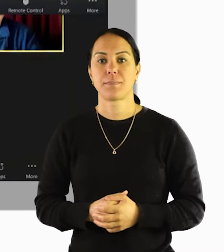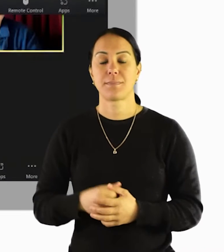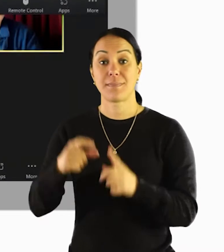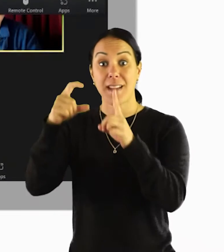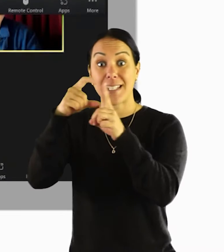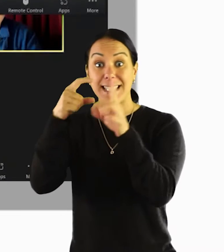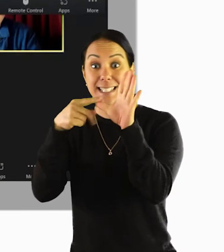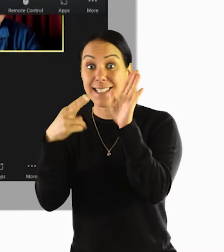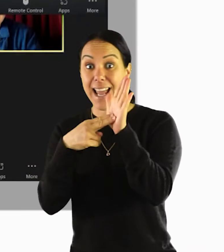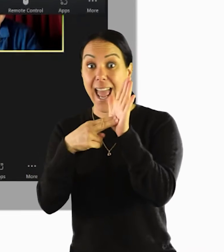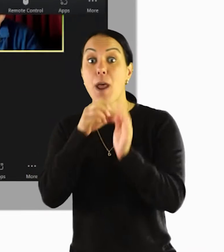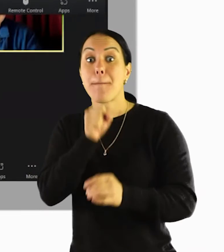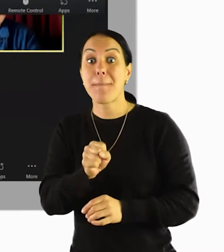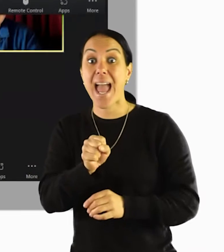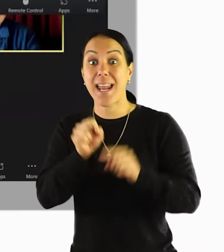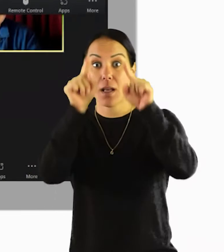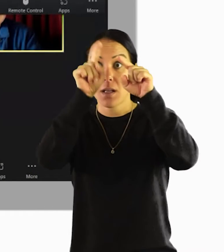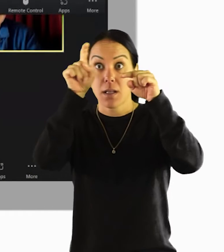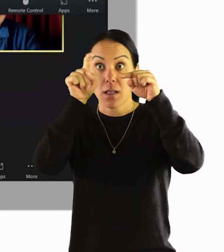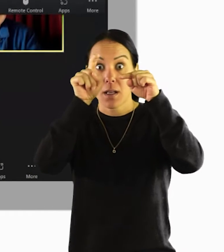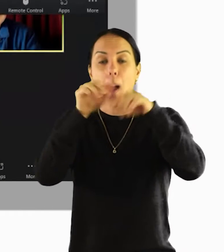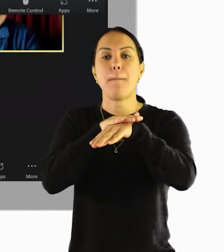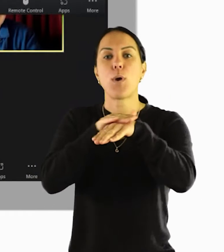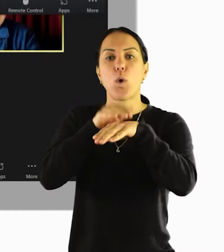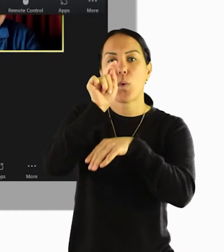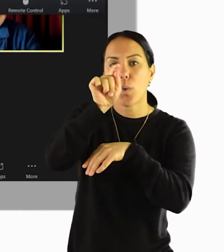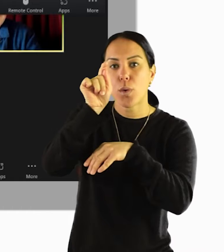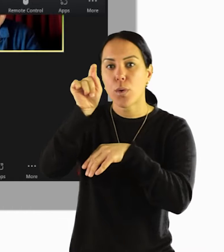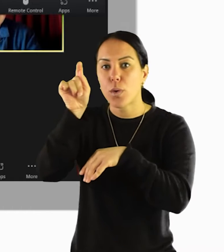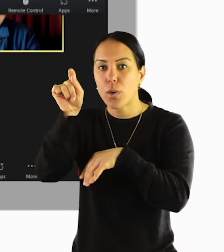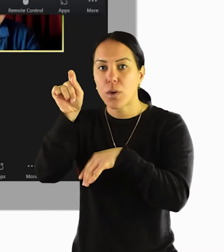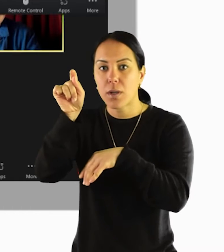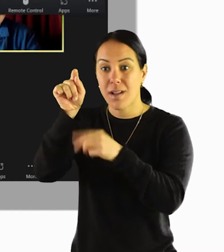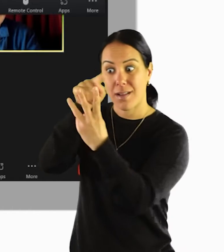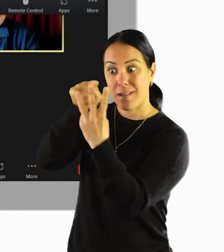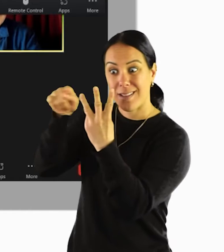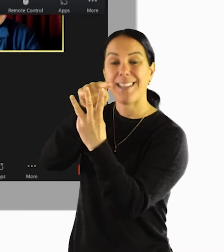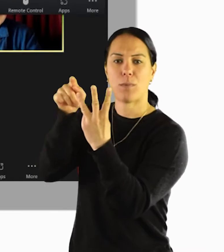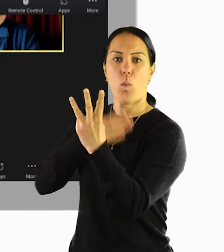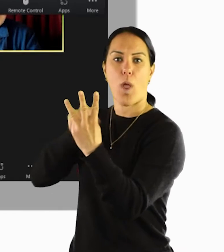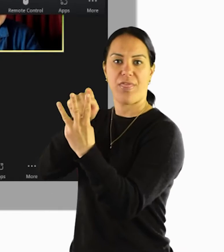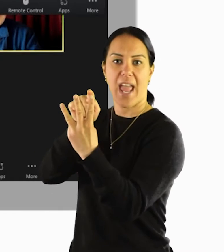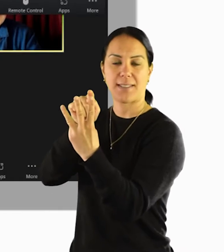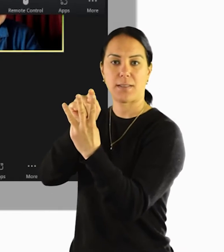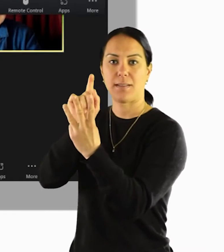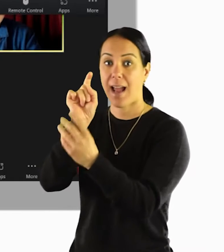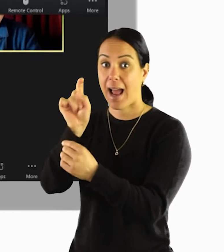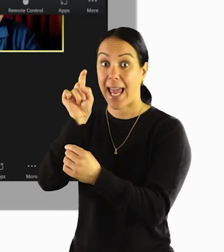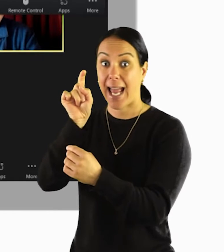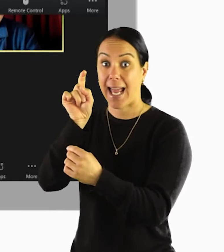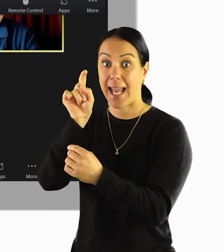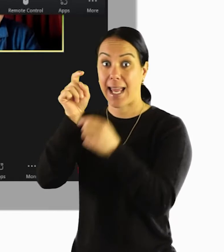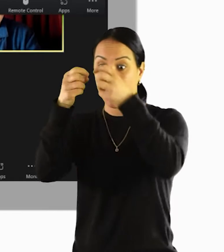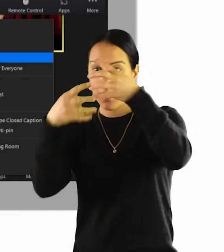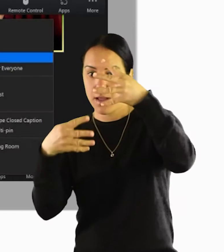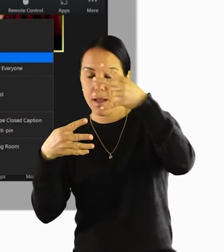So, you'll see when I hover over Dan's screen, some blue buttons come up. Three buttons, three little dots is the one we